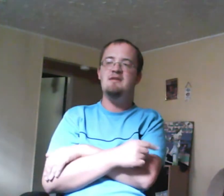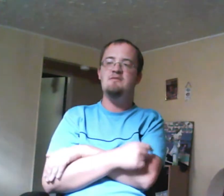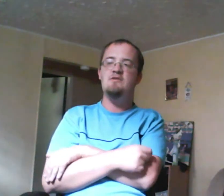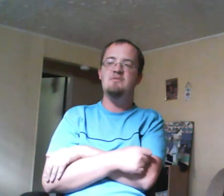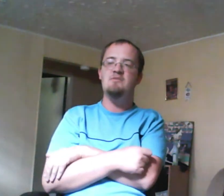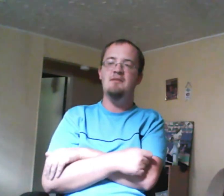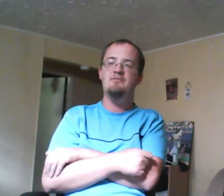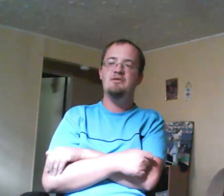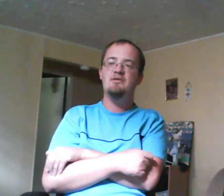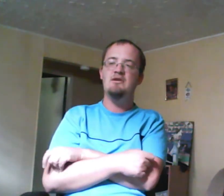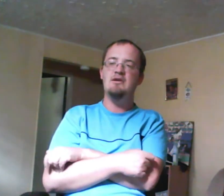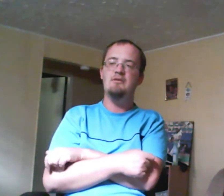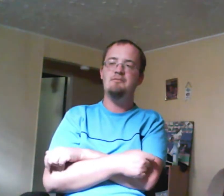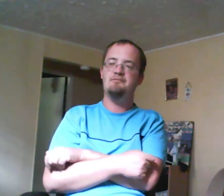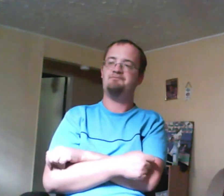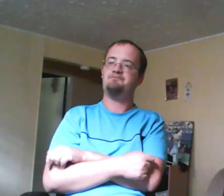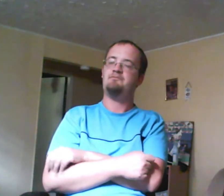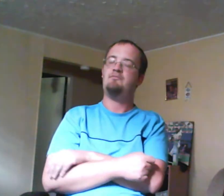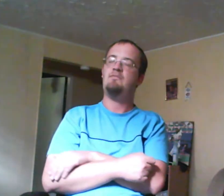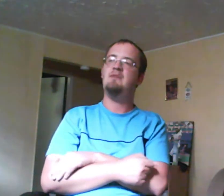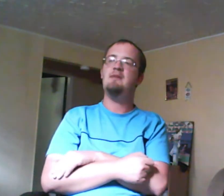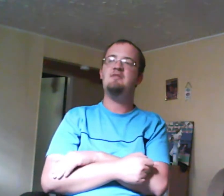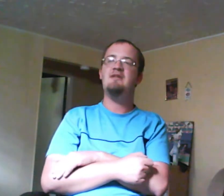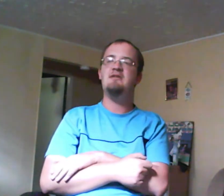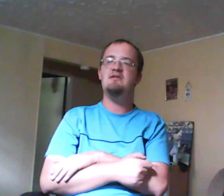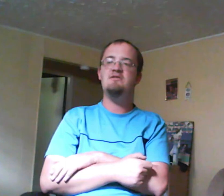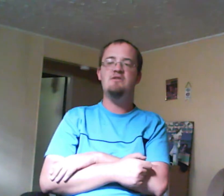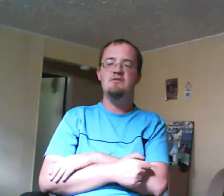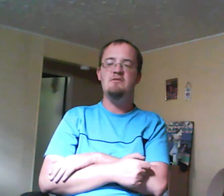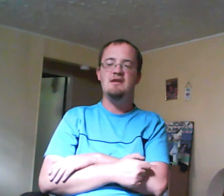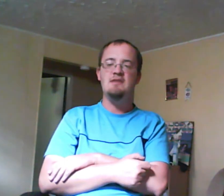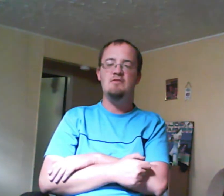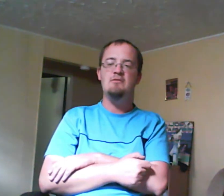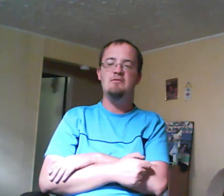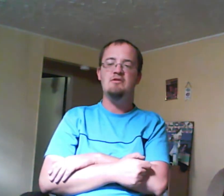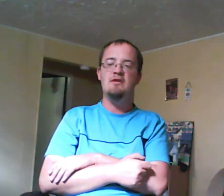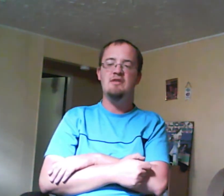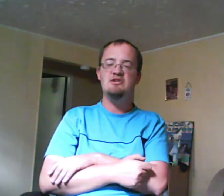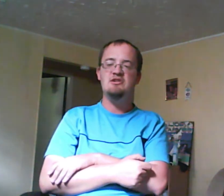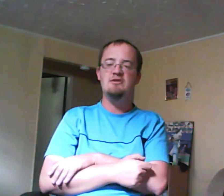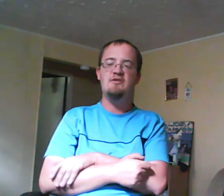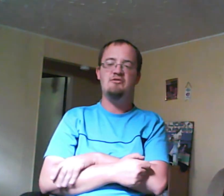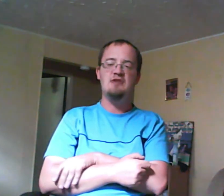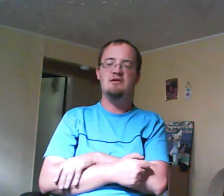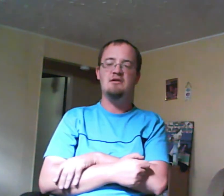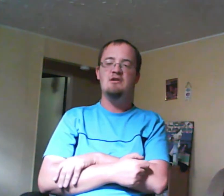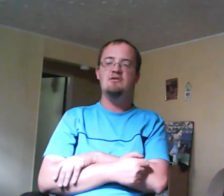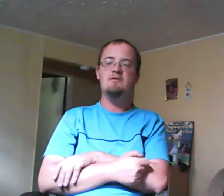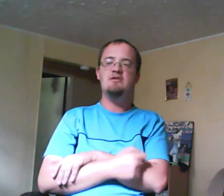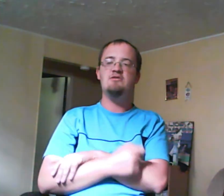Zoe's mom, you know, being upset that since Zoe wasn't getting movie rules and all that, she couldn't live off her daughter. So it was either Zoe's